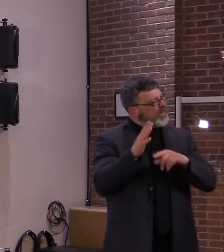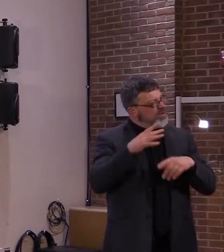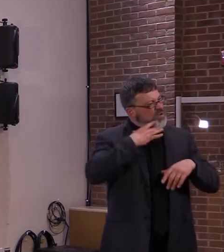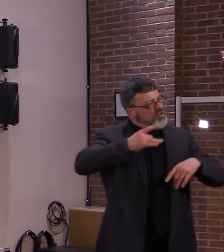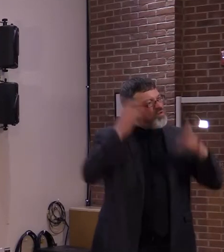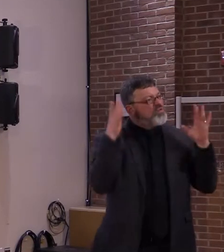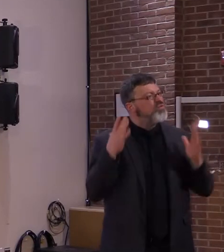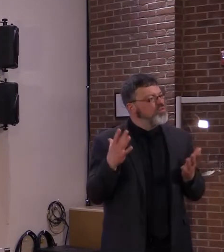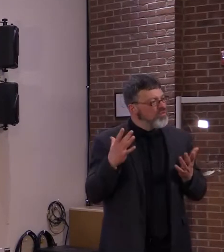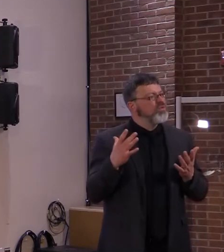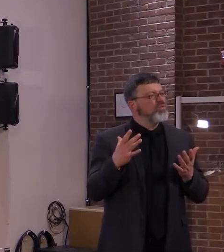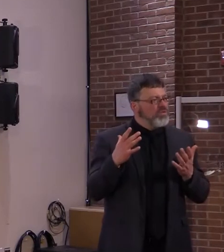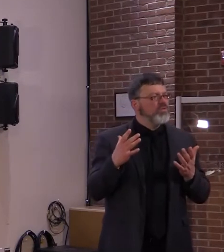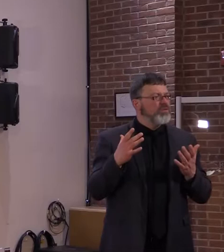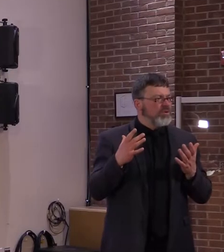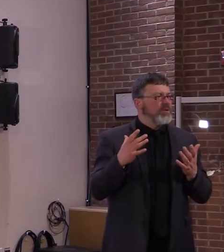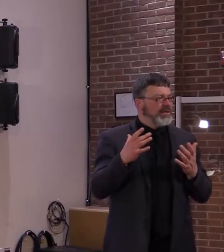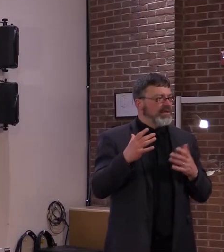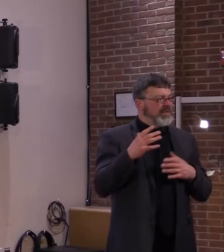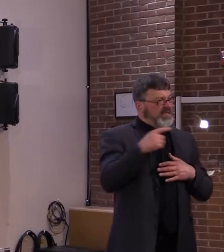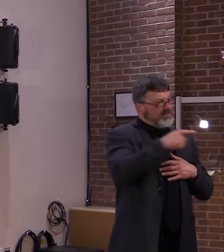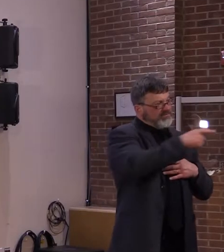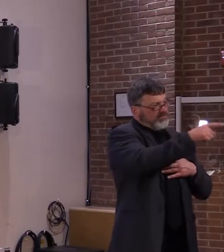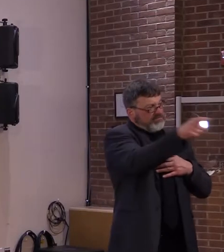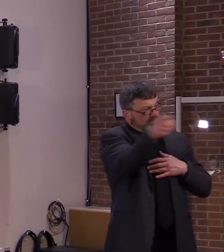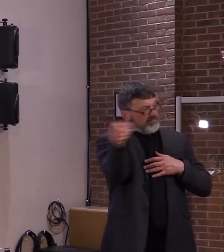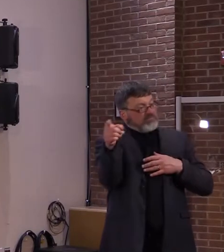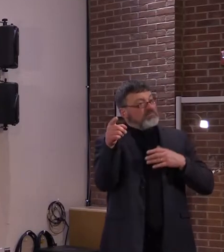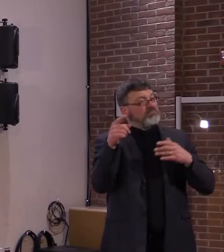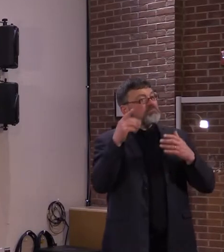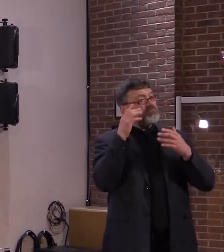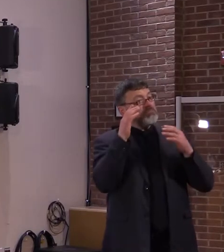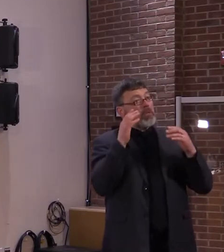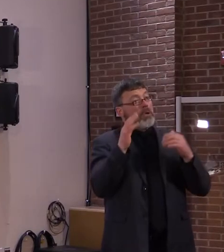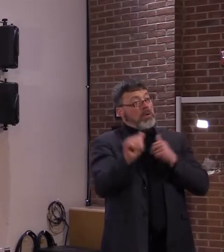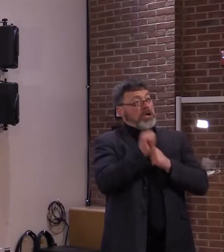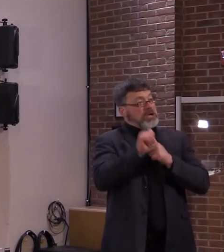someone to get vaccinated, I hope you'll share this story with them.